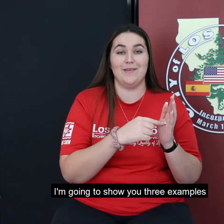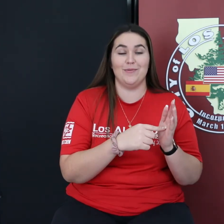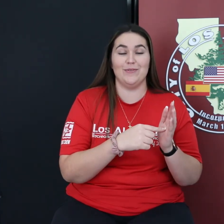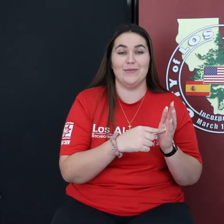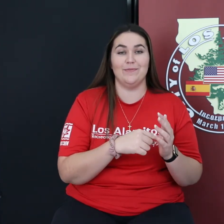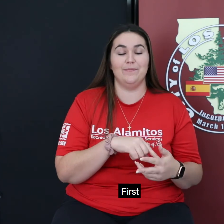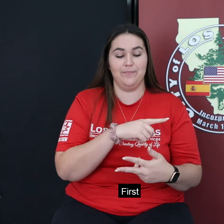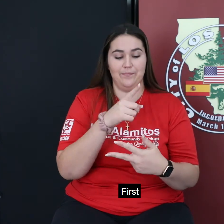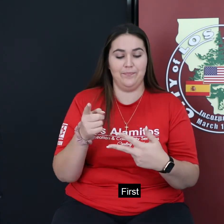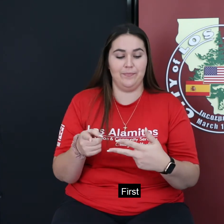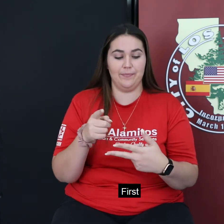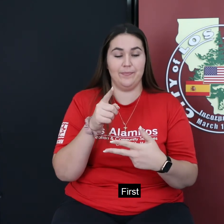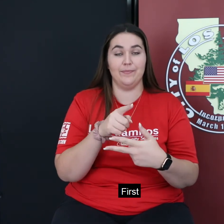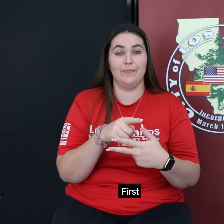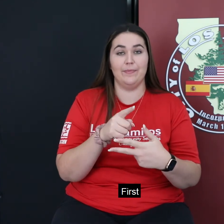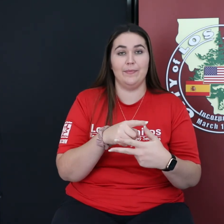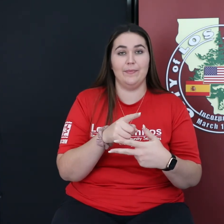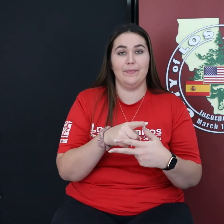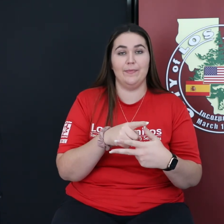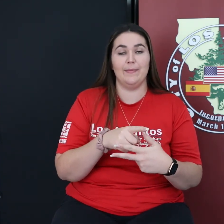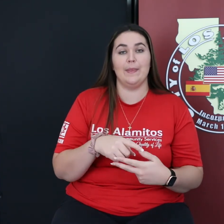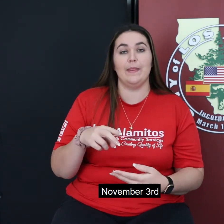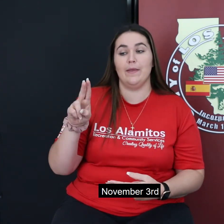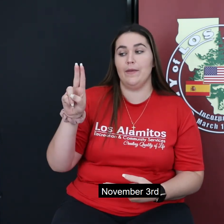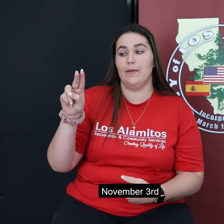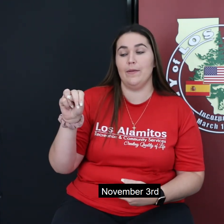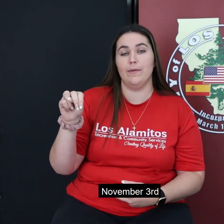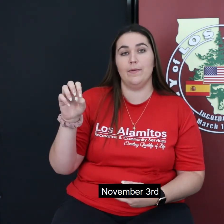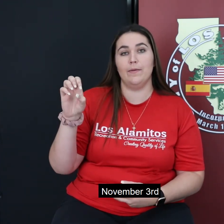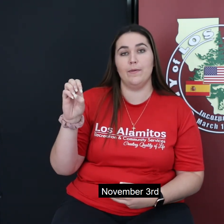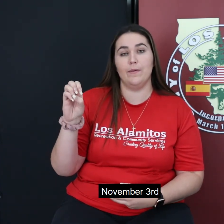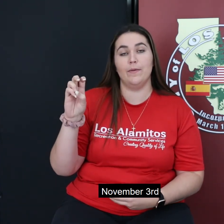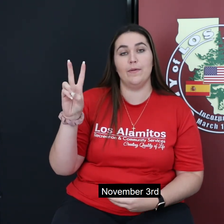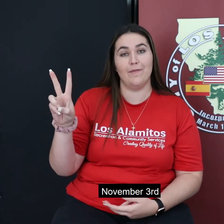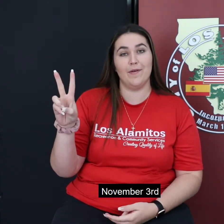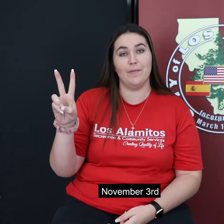First, November 3rd.